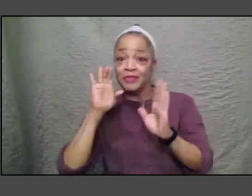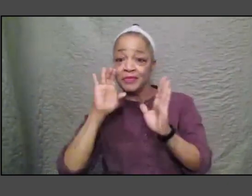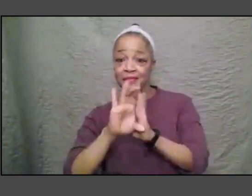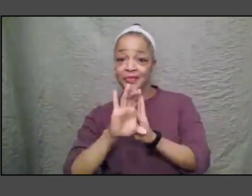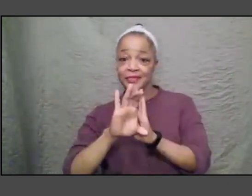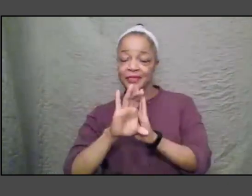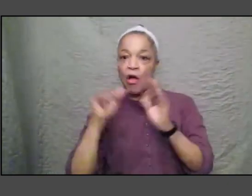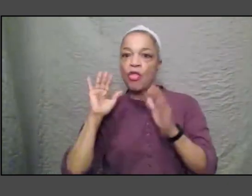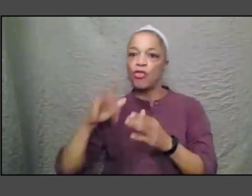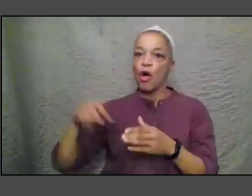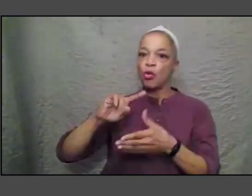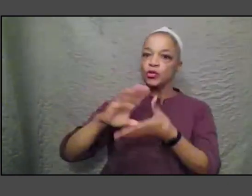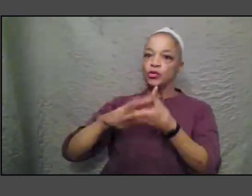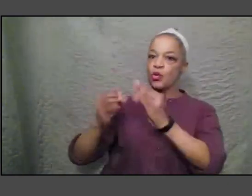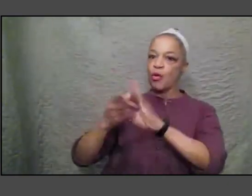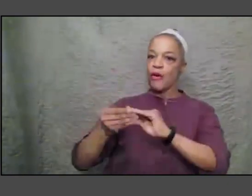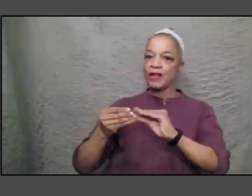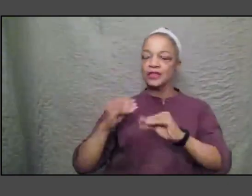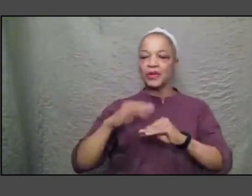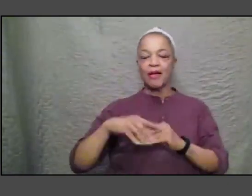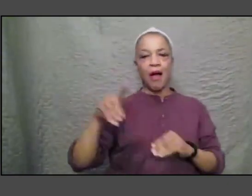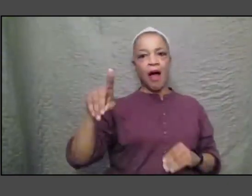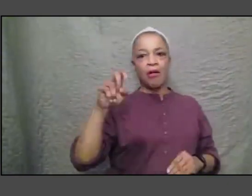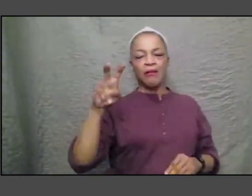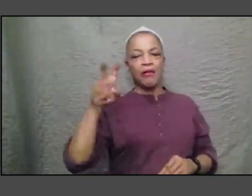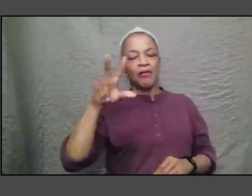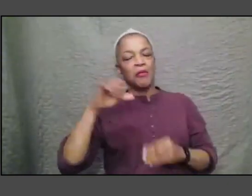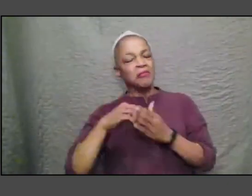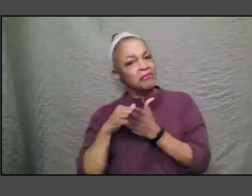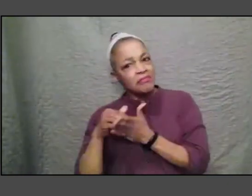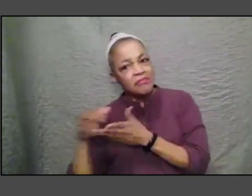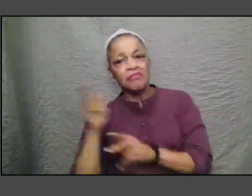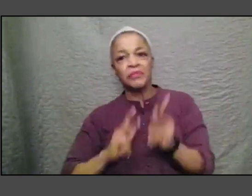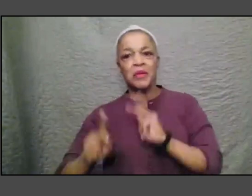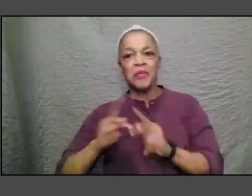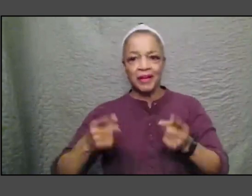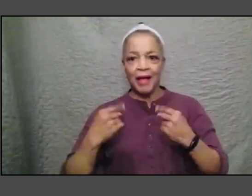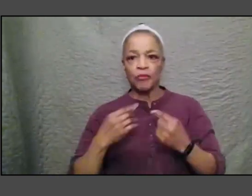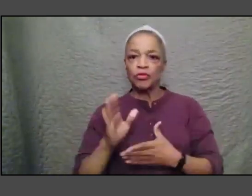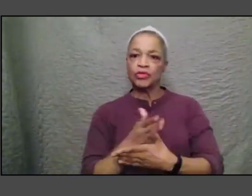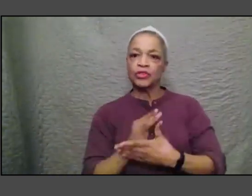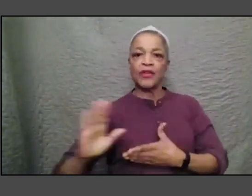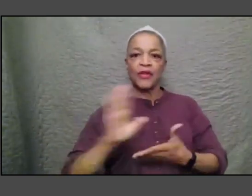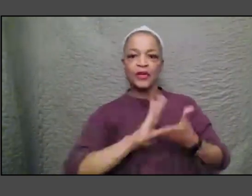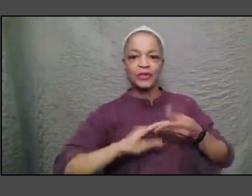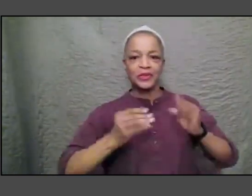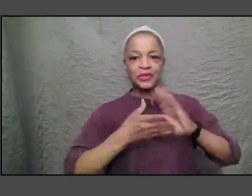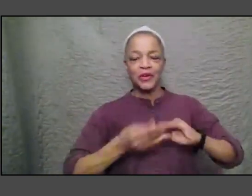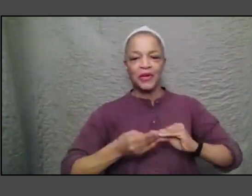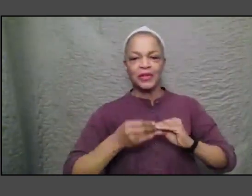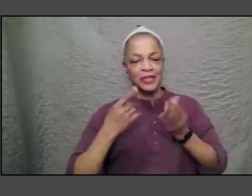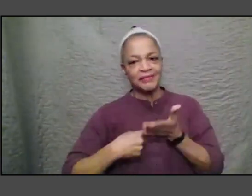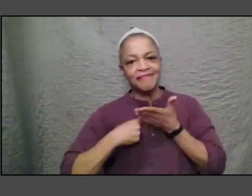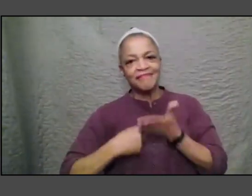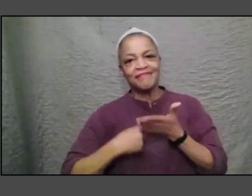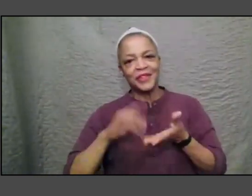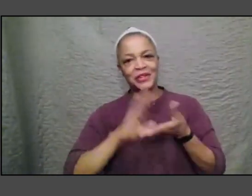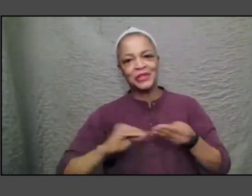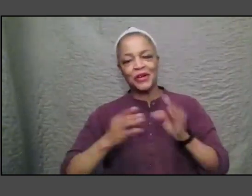brought hundreds of people out to share their stories to talk about and i remember so powerfully a grandfather